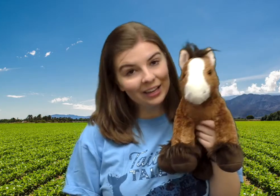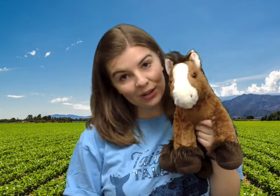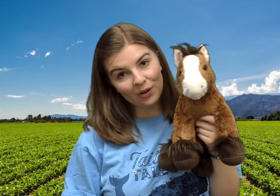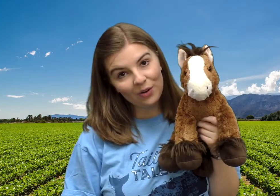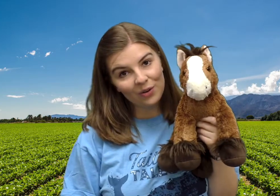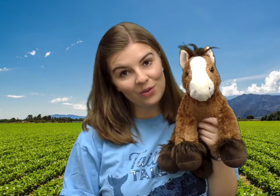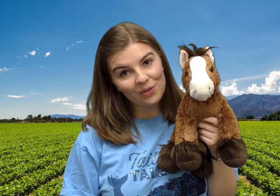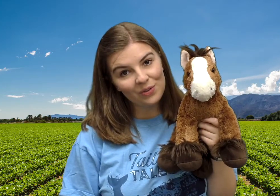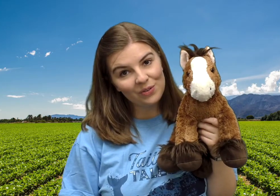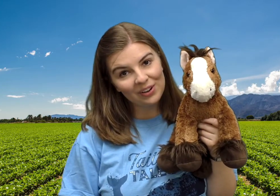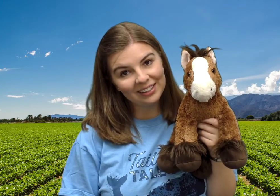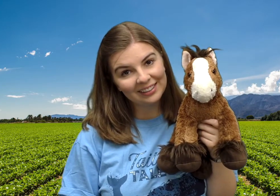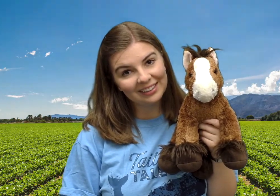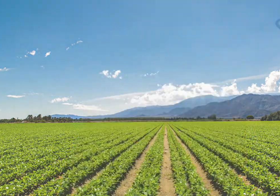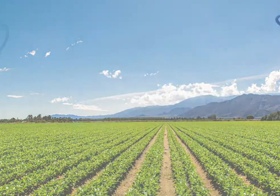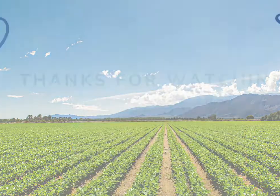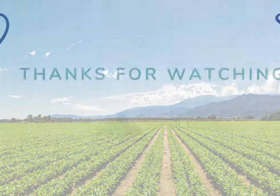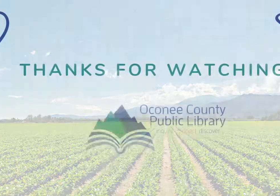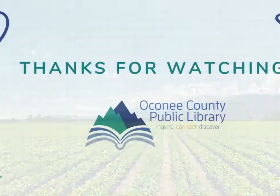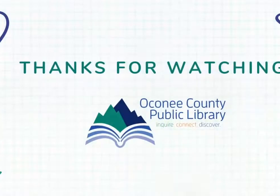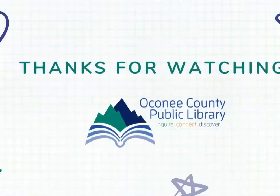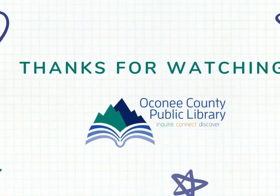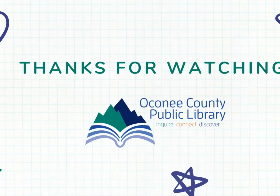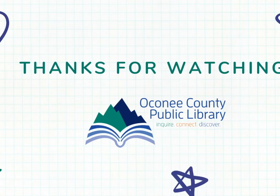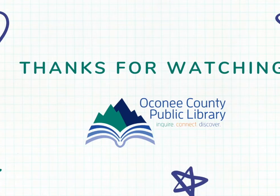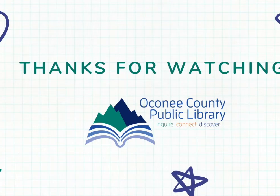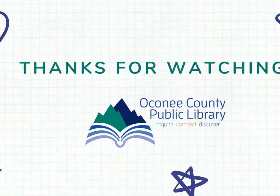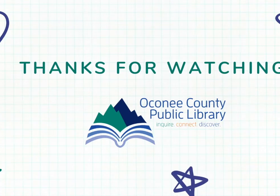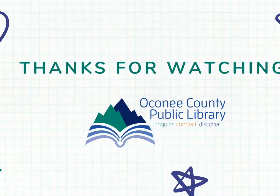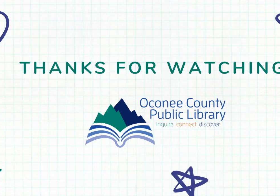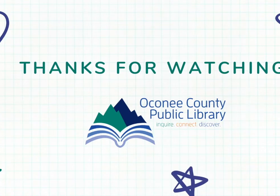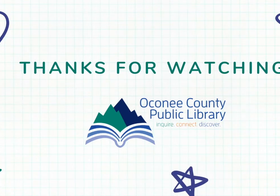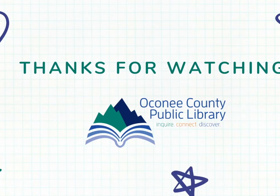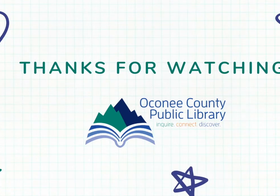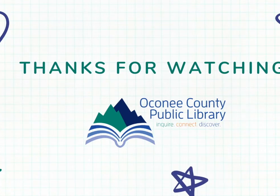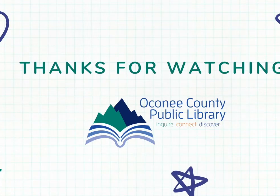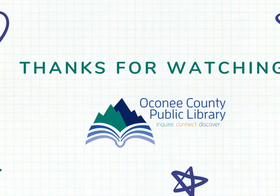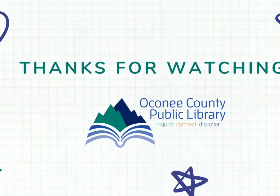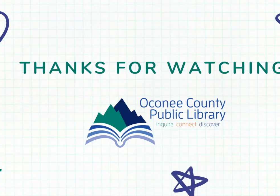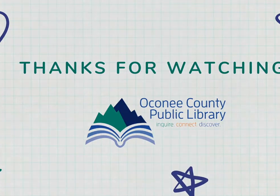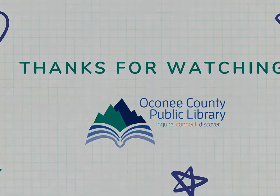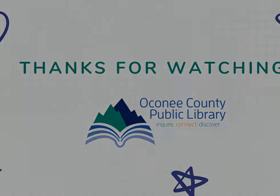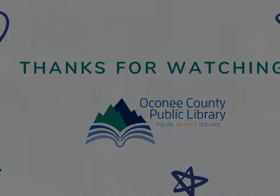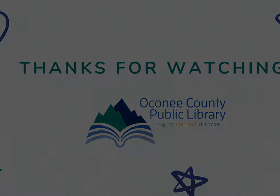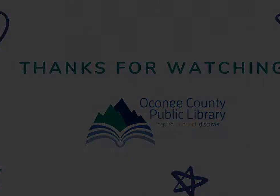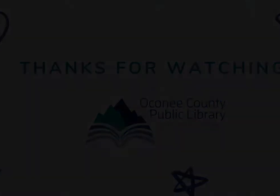-O go to manos next slash